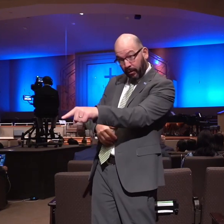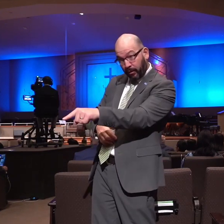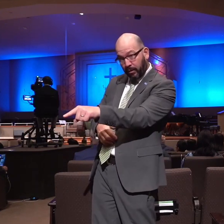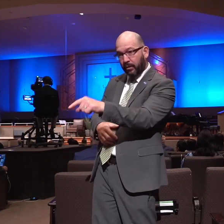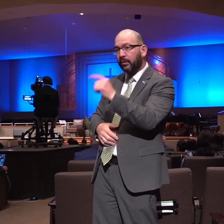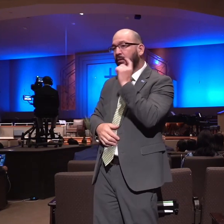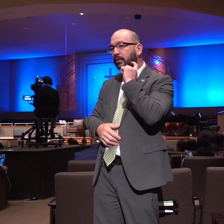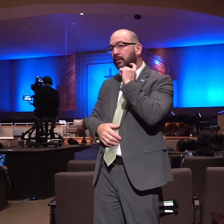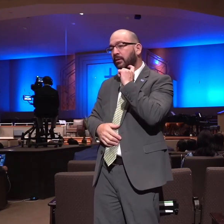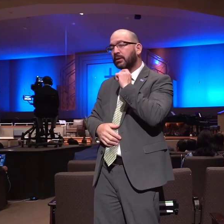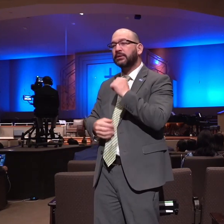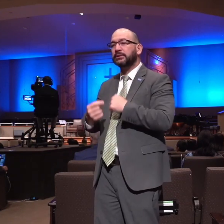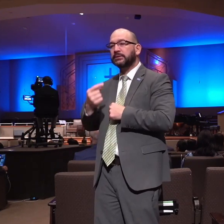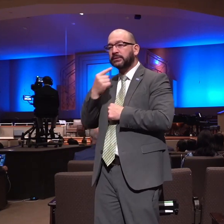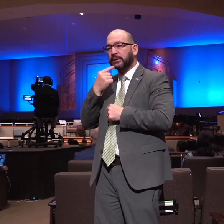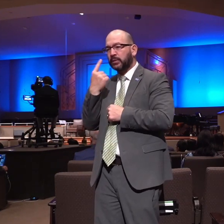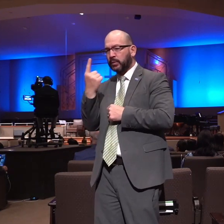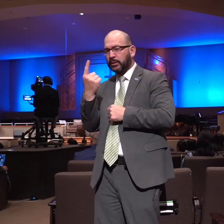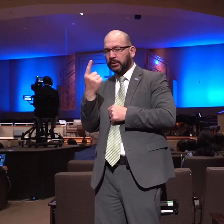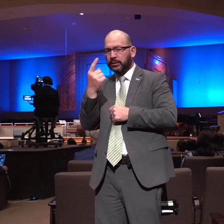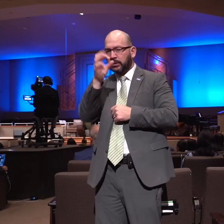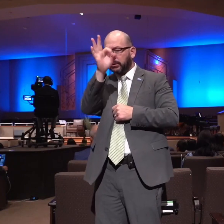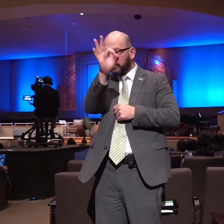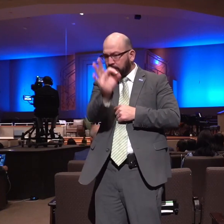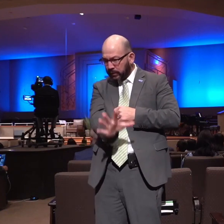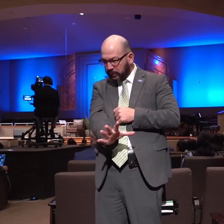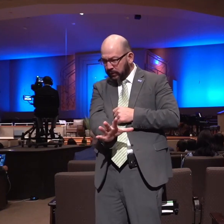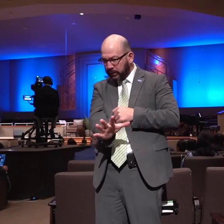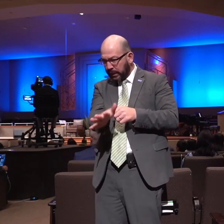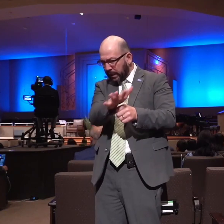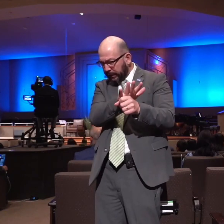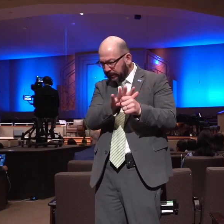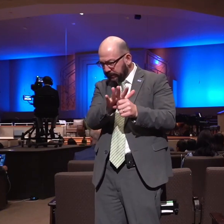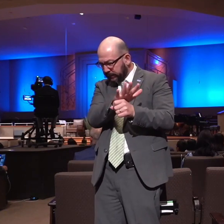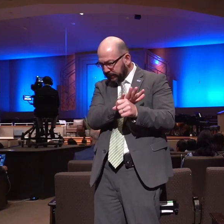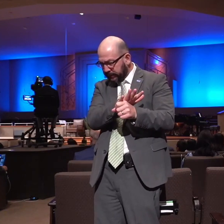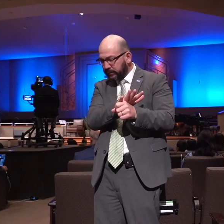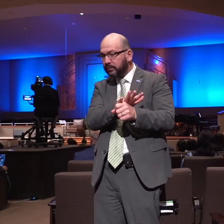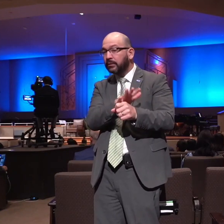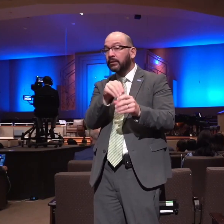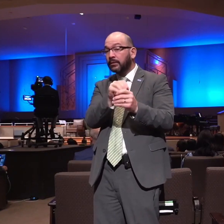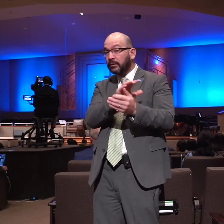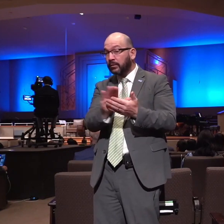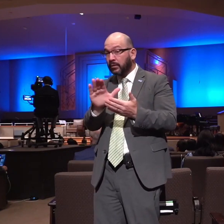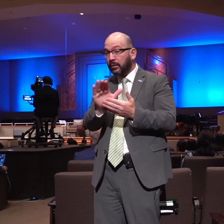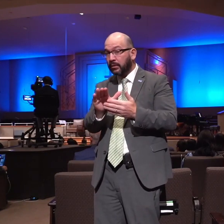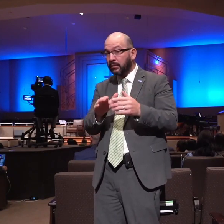saying that one of the local ministers who was also a college instructor had no more grace than a chair